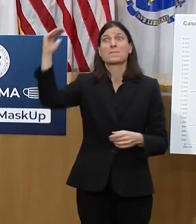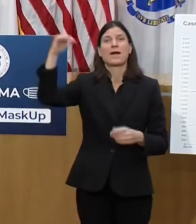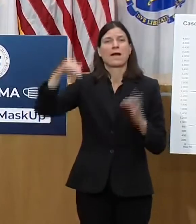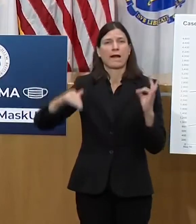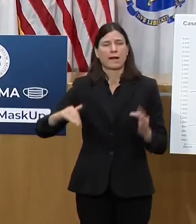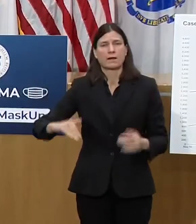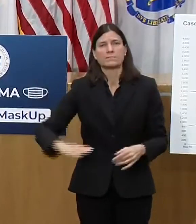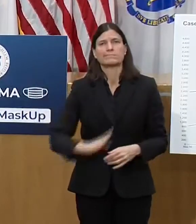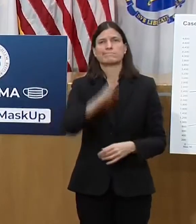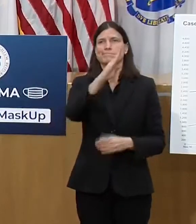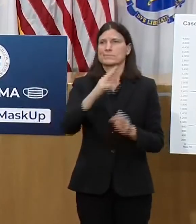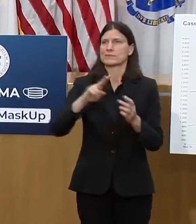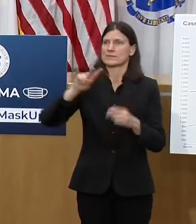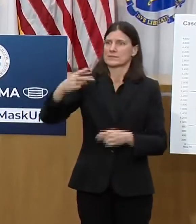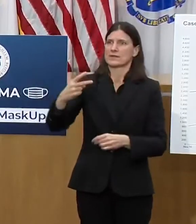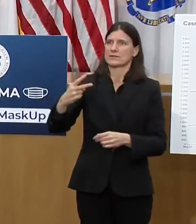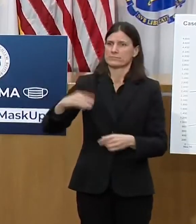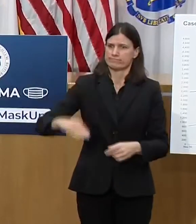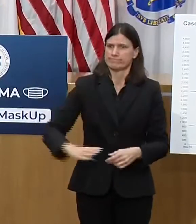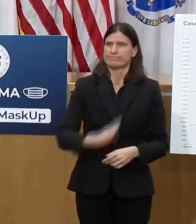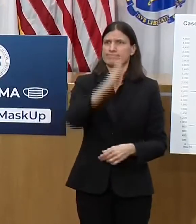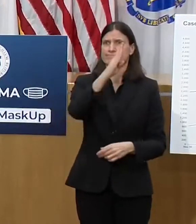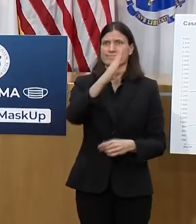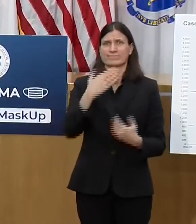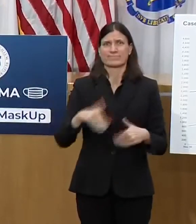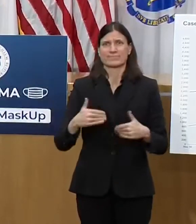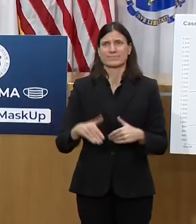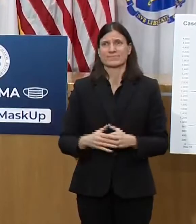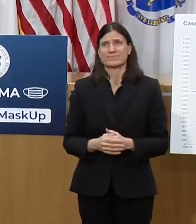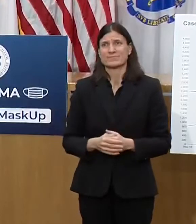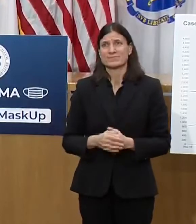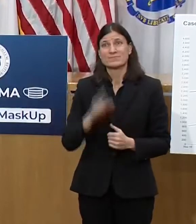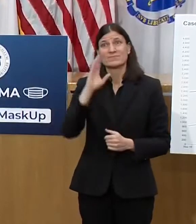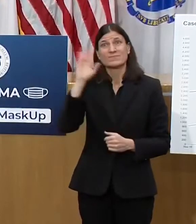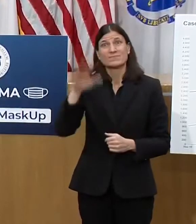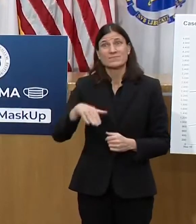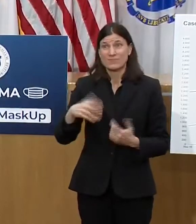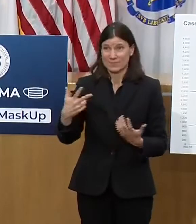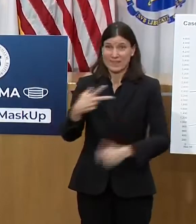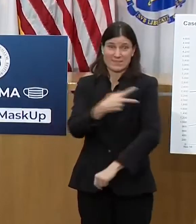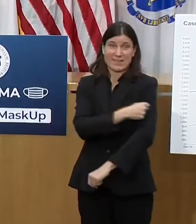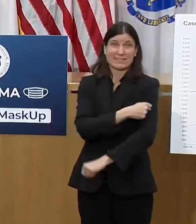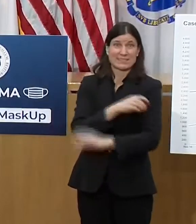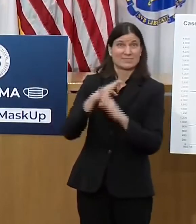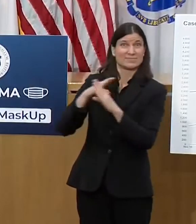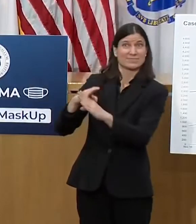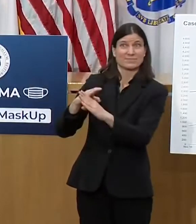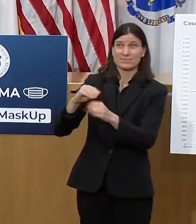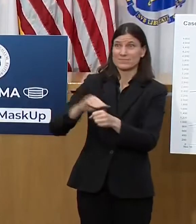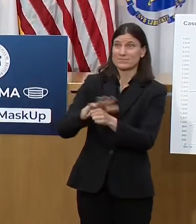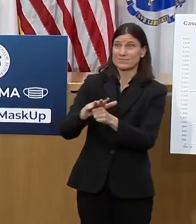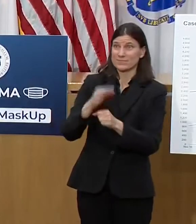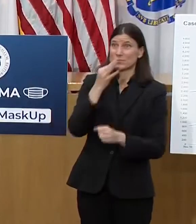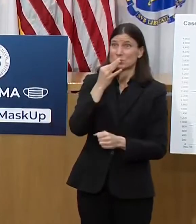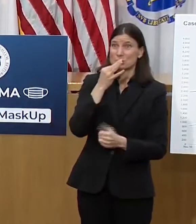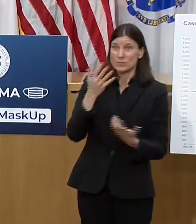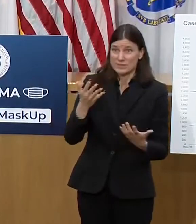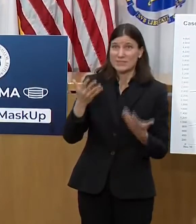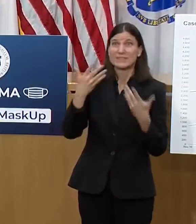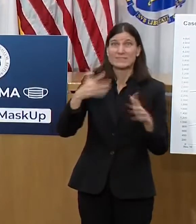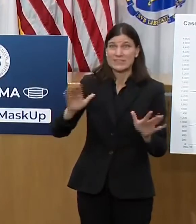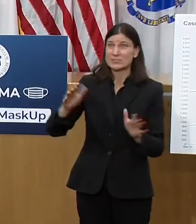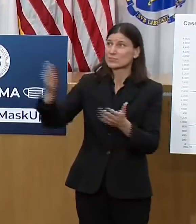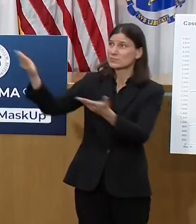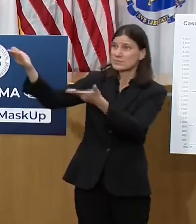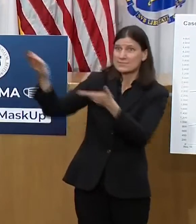And while hope is clearly right around the corner, arriving in dry ice in the form of a vaccine, it's not